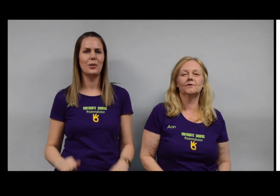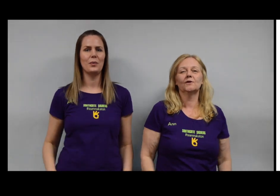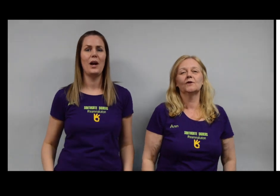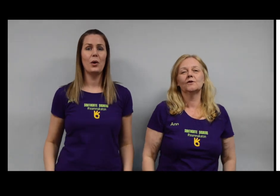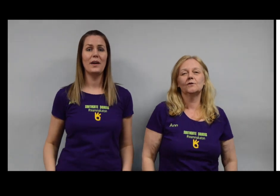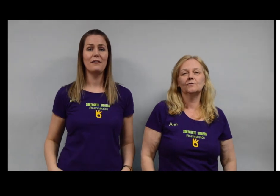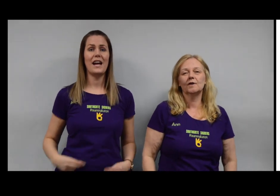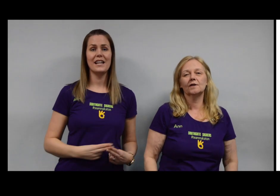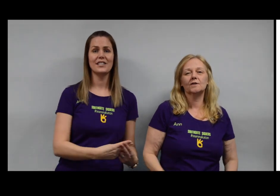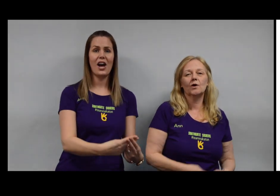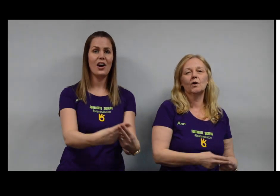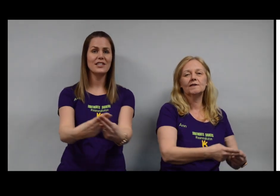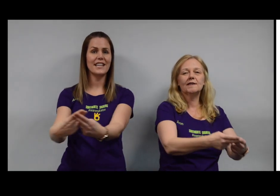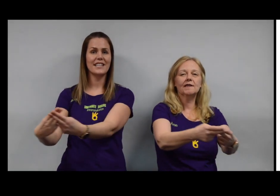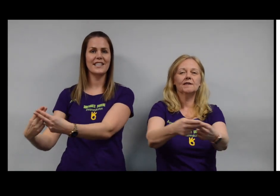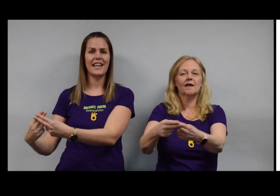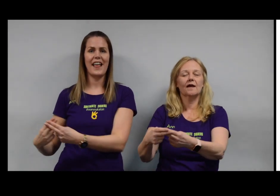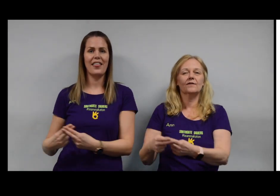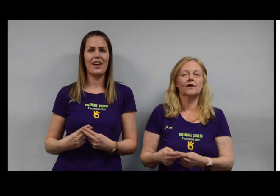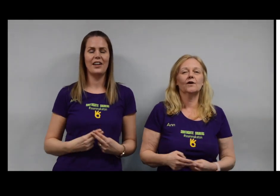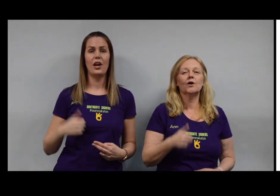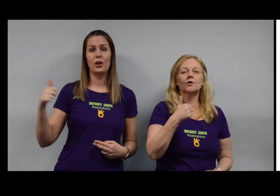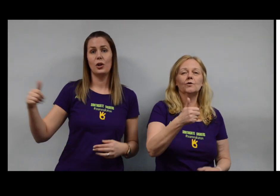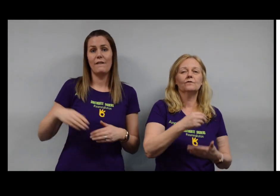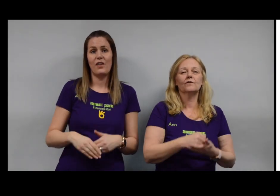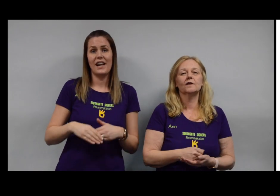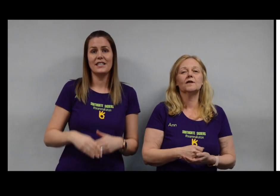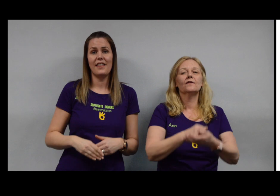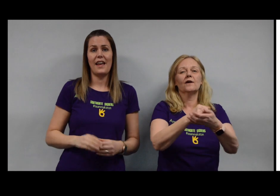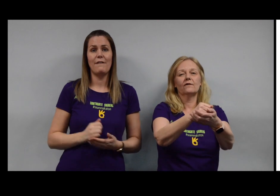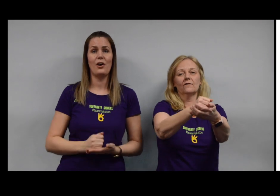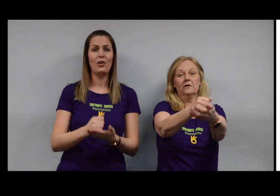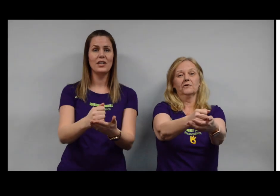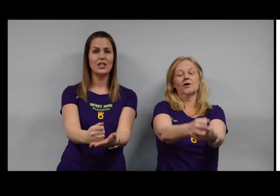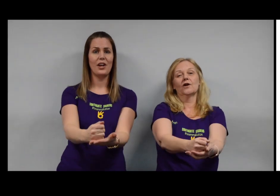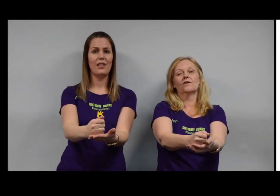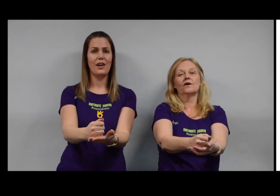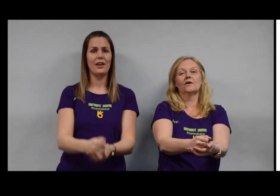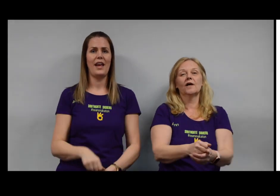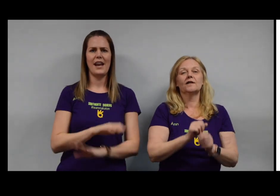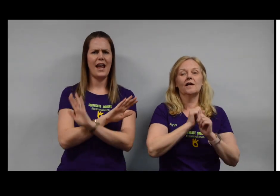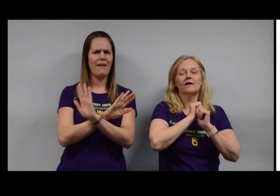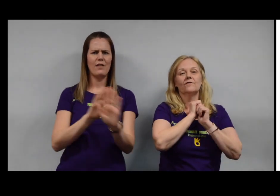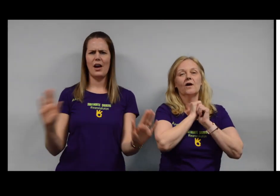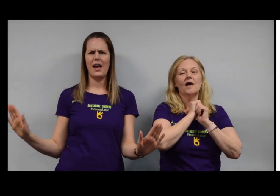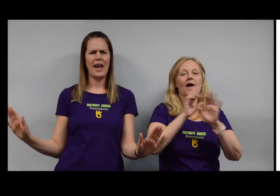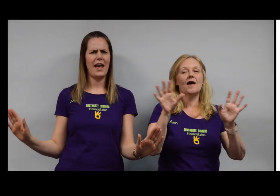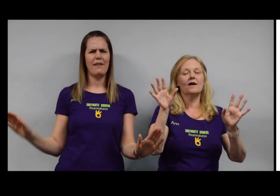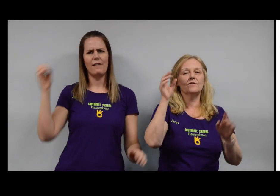We got to all stick together, good friends are there for each other Never, ever